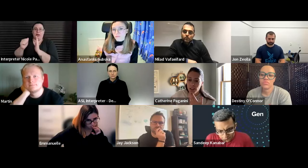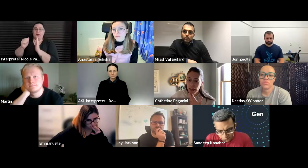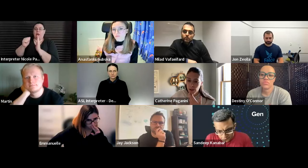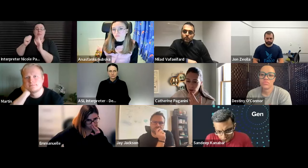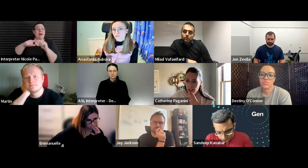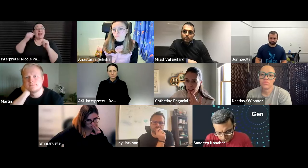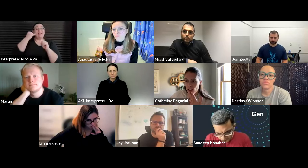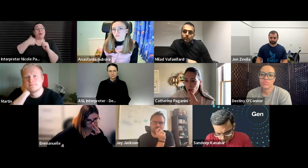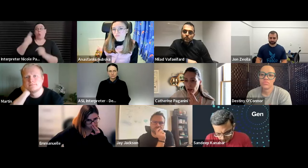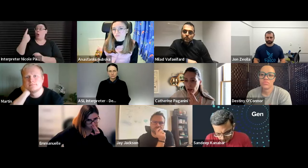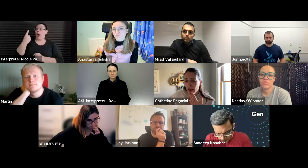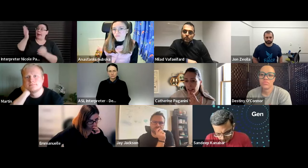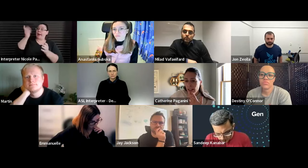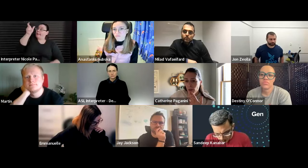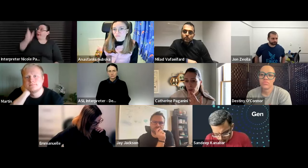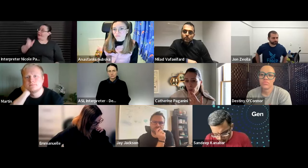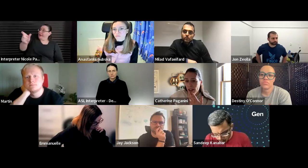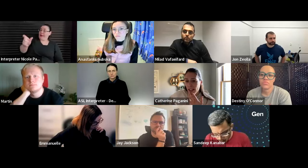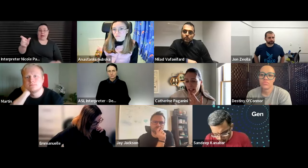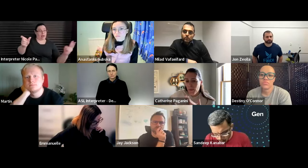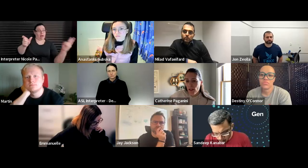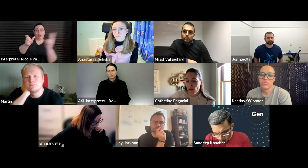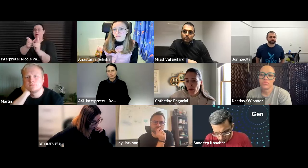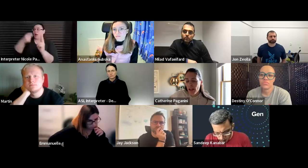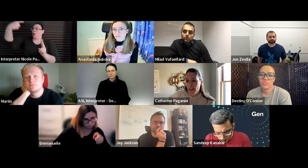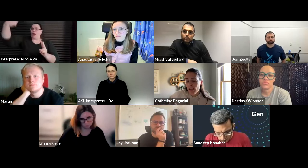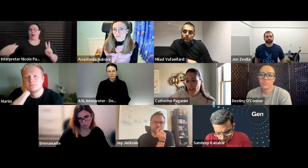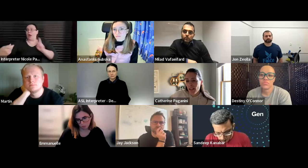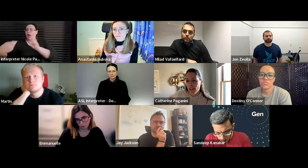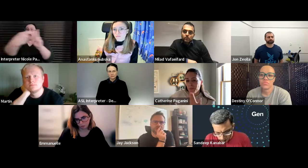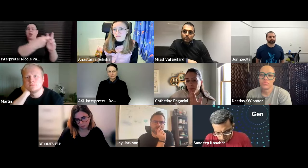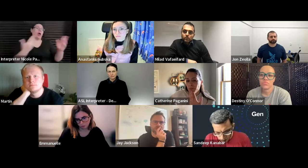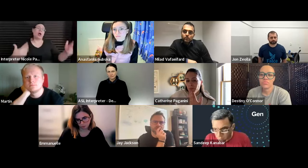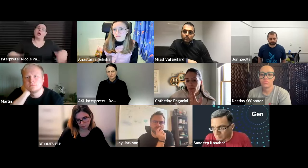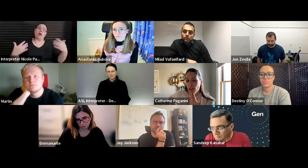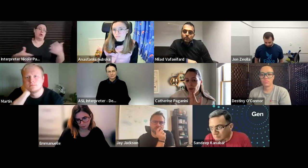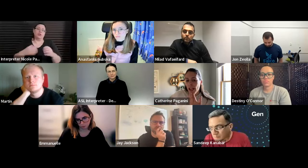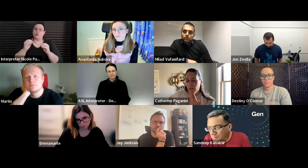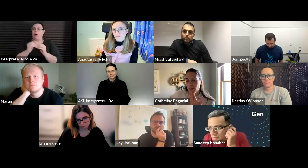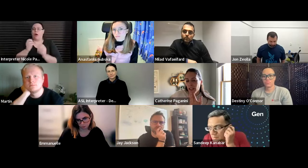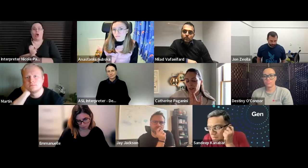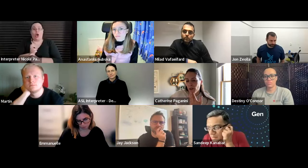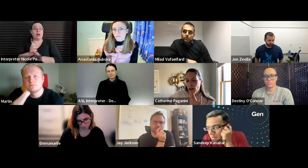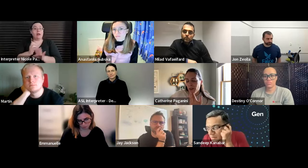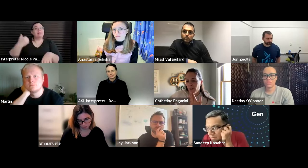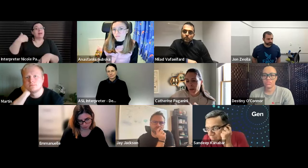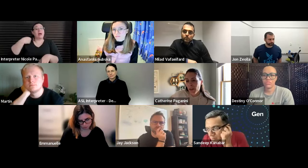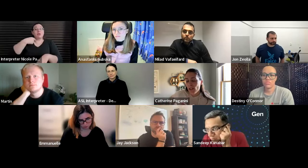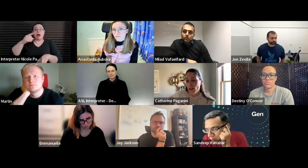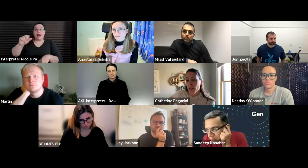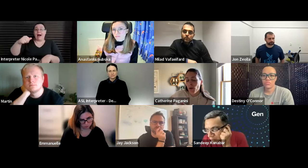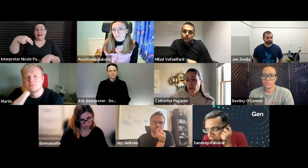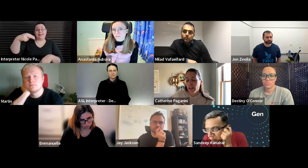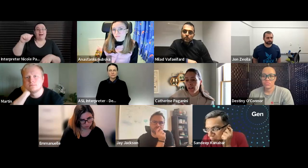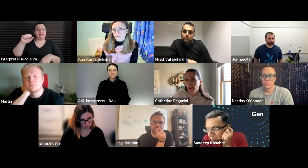it's going to be very complicated it's going to be a logistical nightmare basically so and one thing that i mentioned to anastasia is we have to be careful